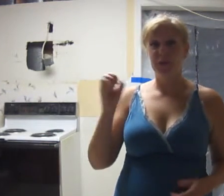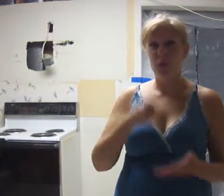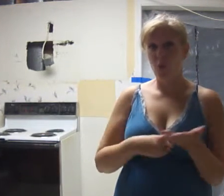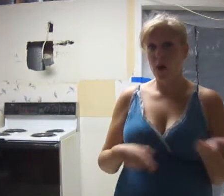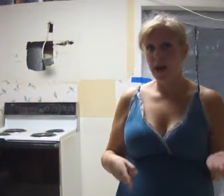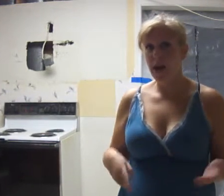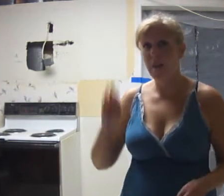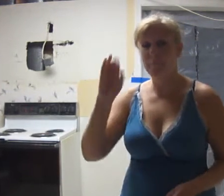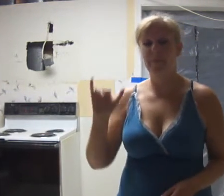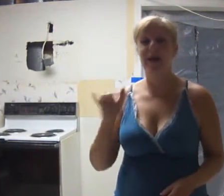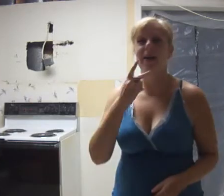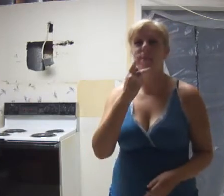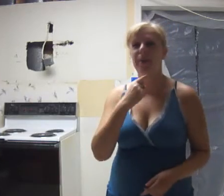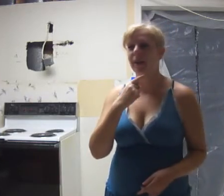So What by Pink.